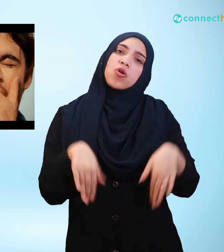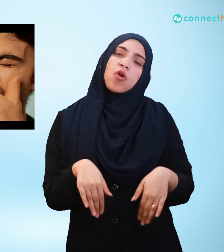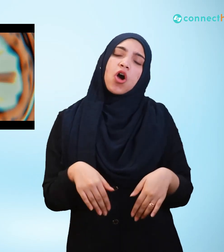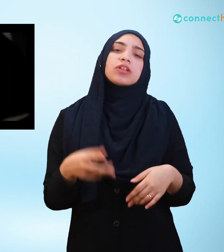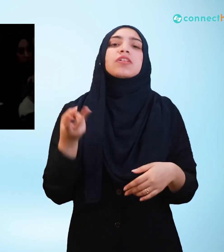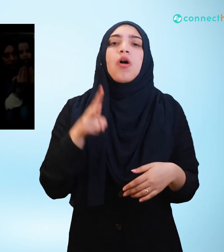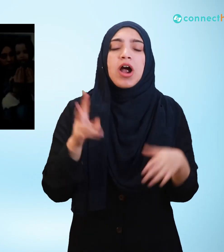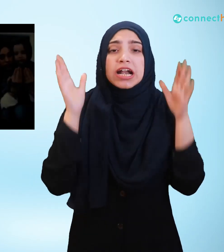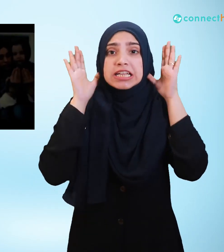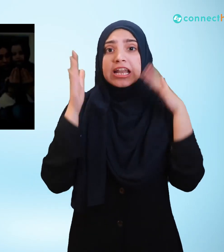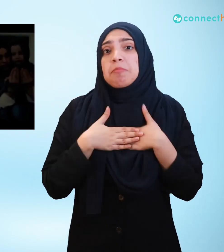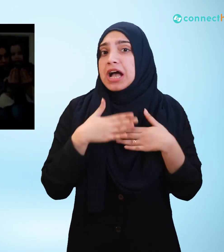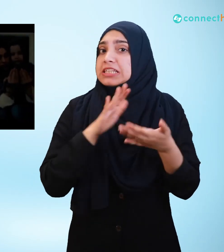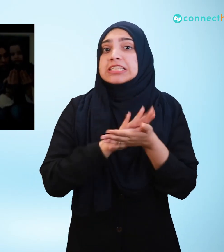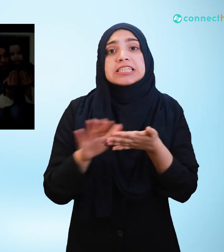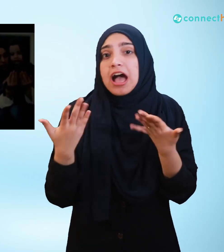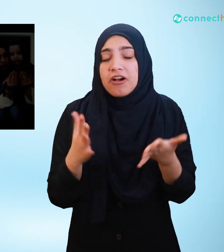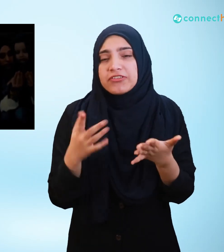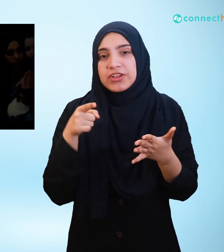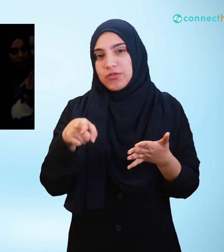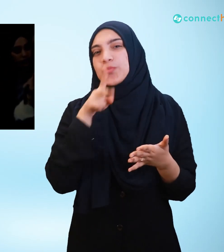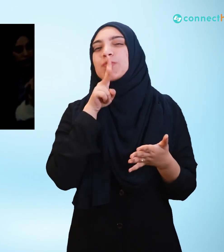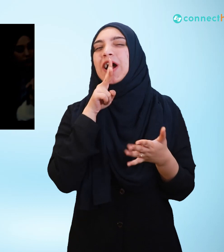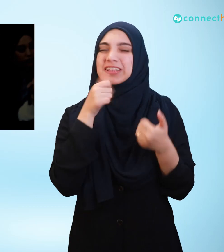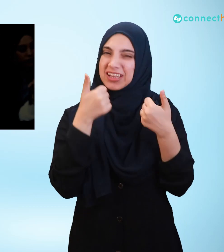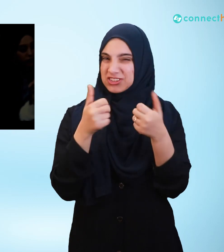Salah and Quran time and that's the last thing we want.